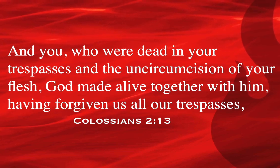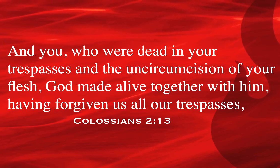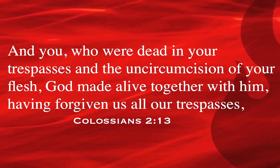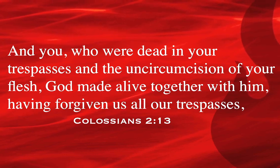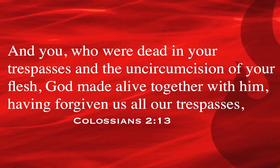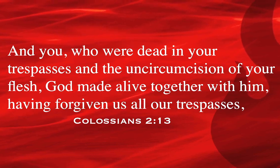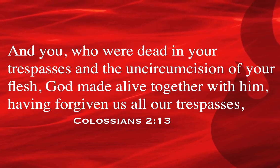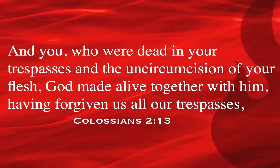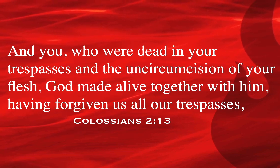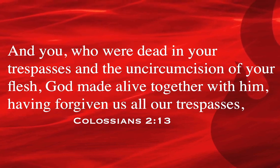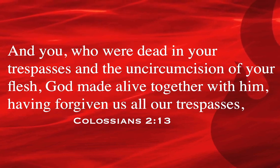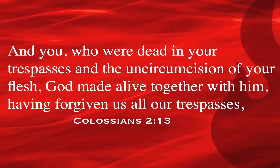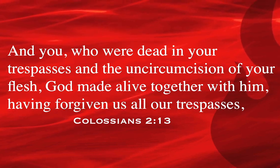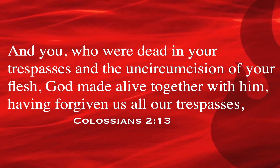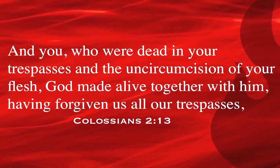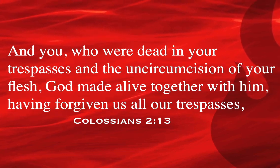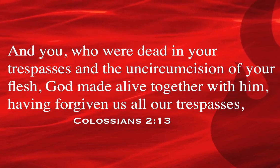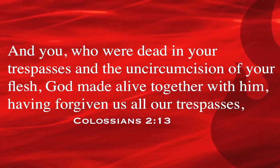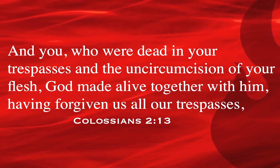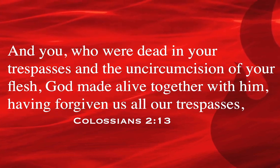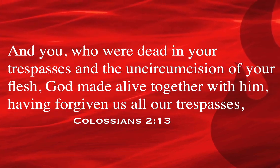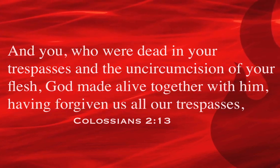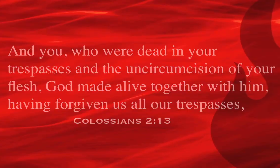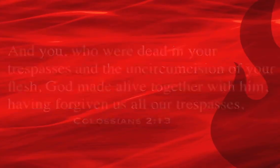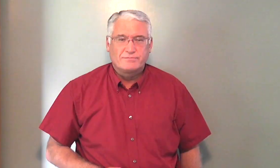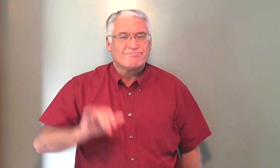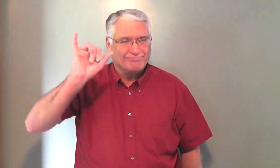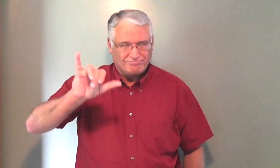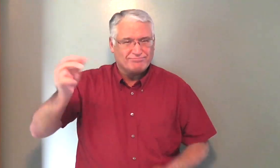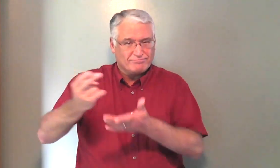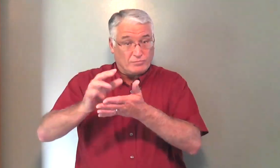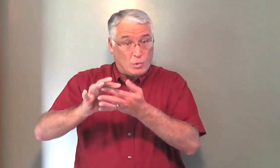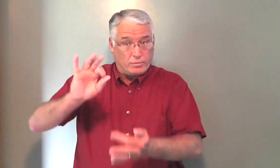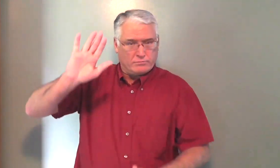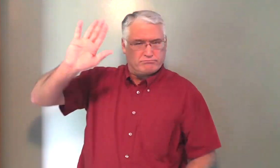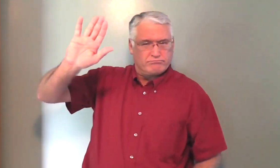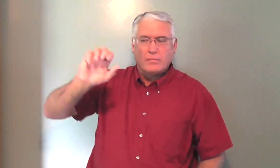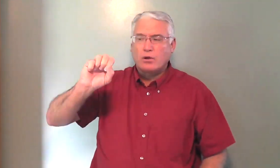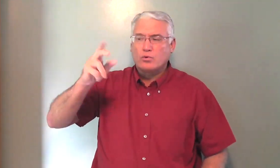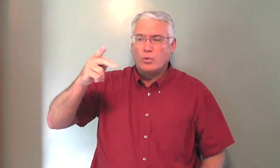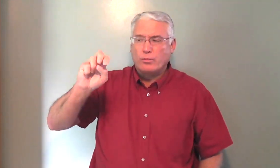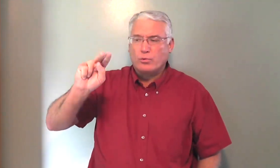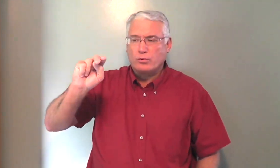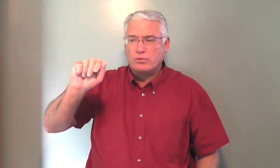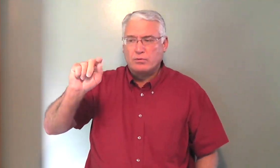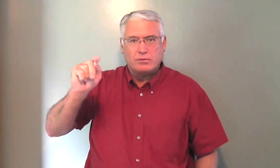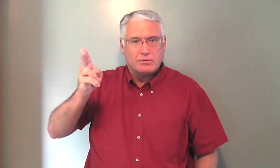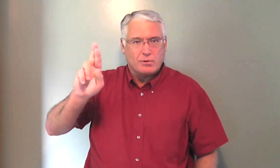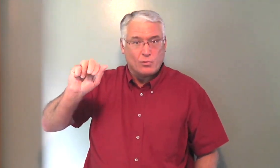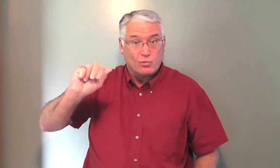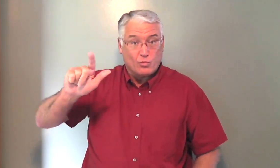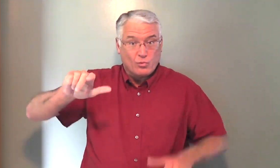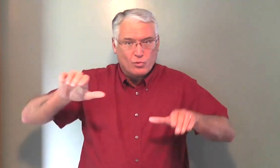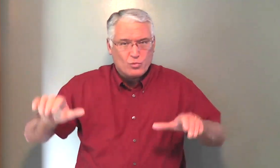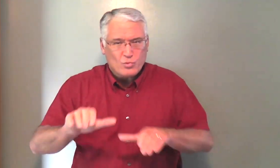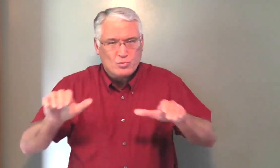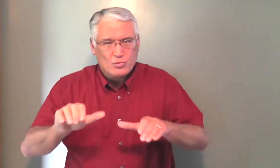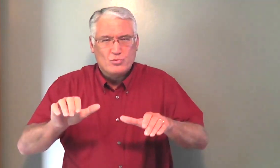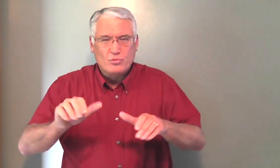Having forgiven us all our trespasses. That's the Holy Spirit's supernatural work